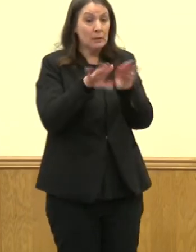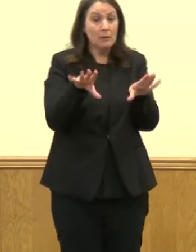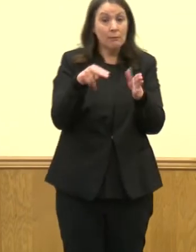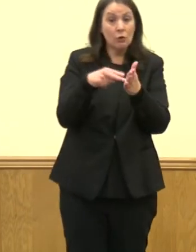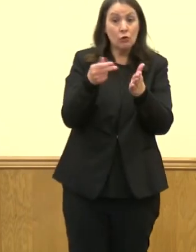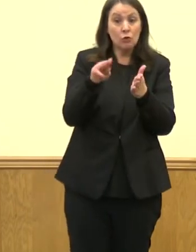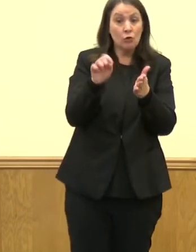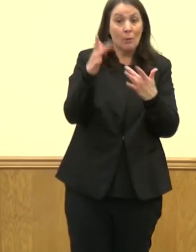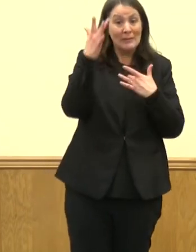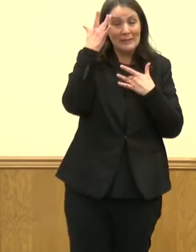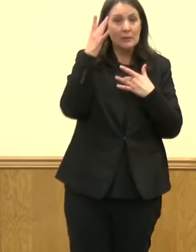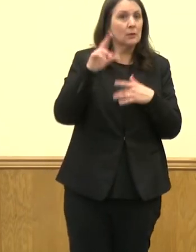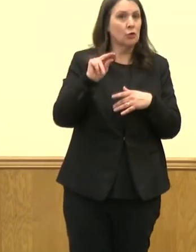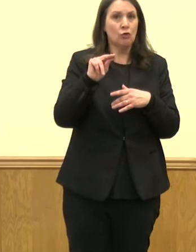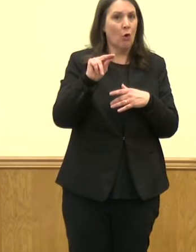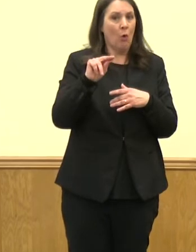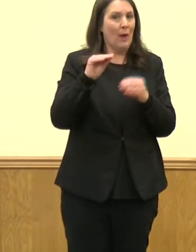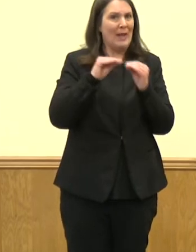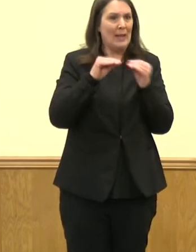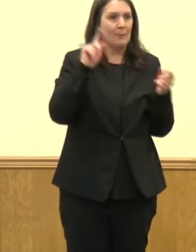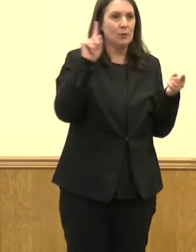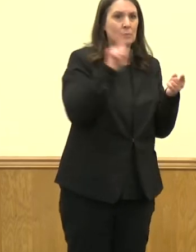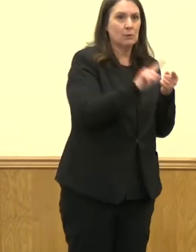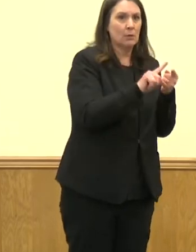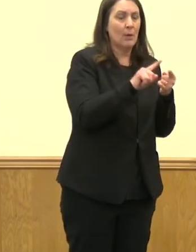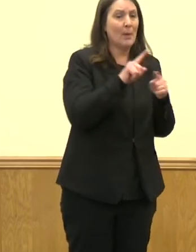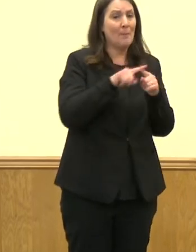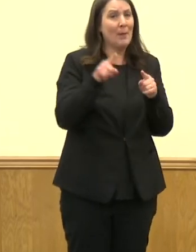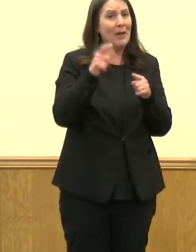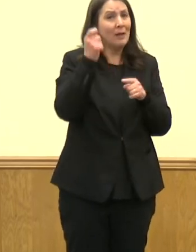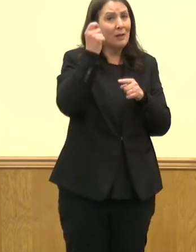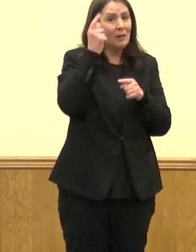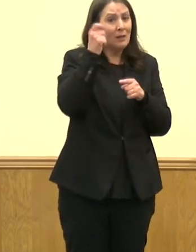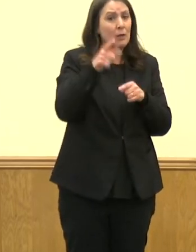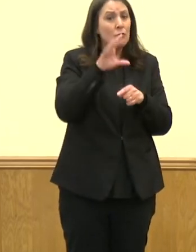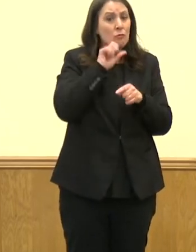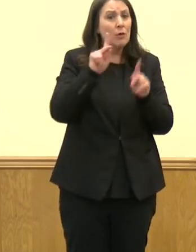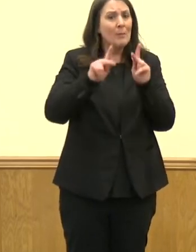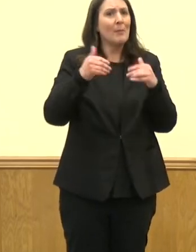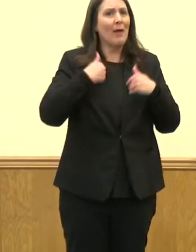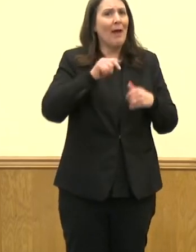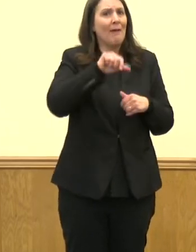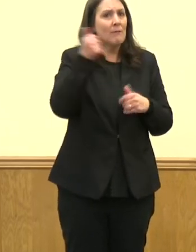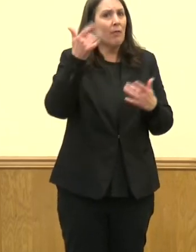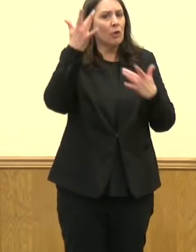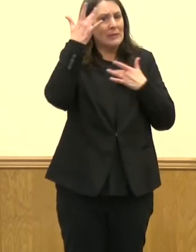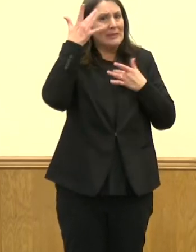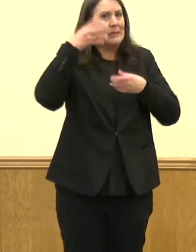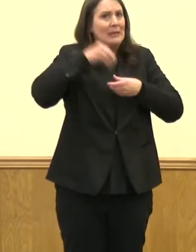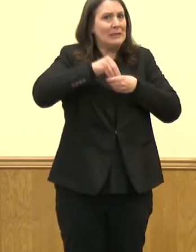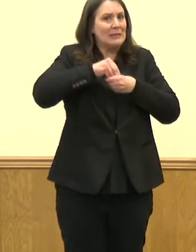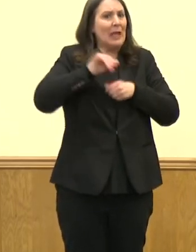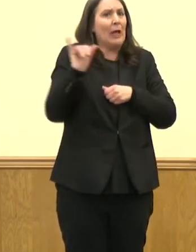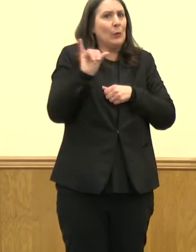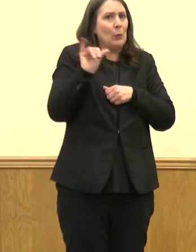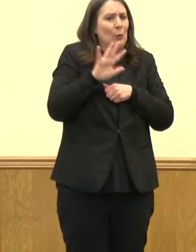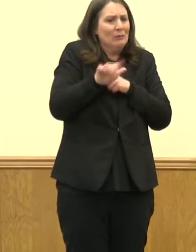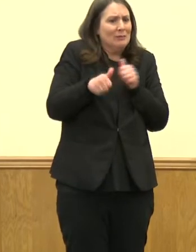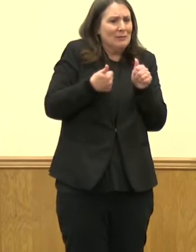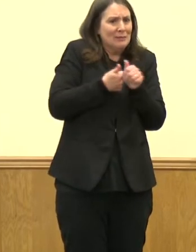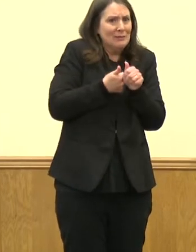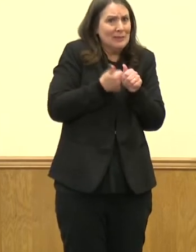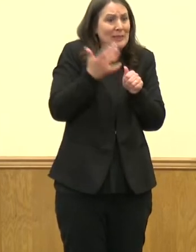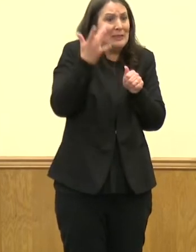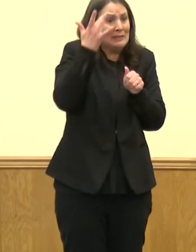nursing home. And usually it's related to a lot of comorbidities that exist with that patient, and severe comorbidities. So, again, vaccines have been